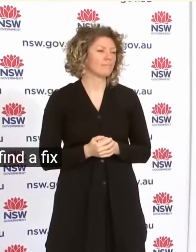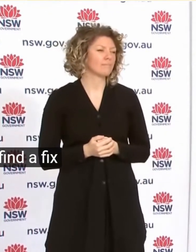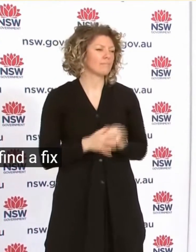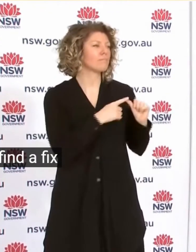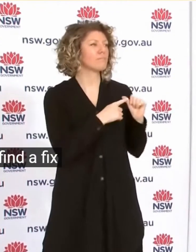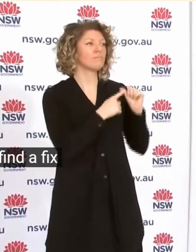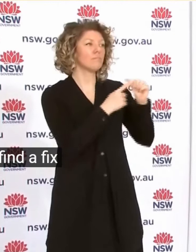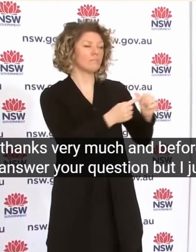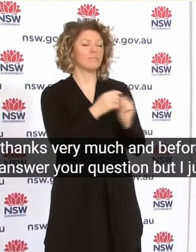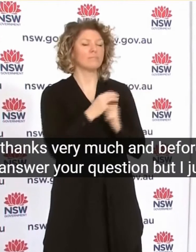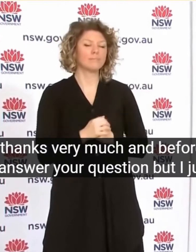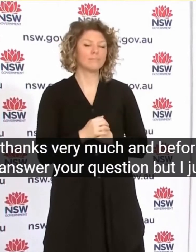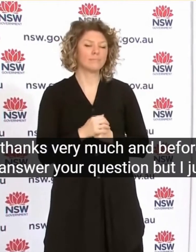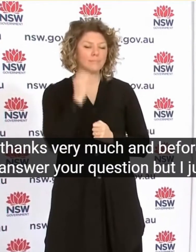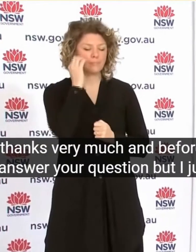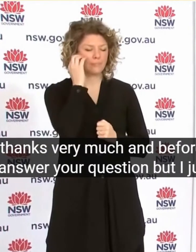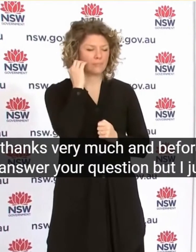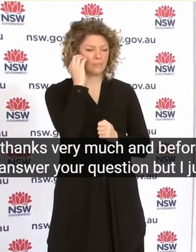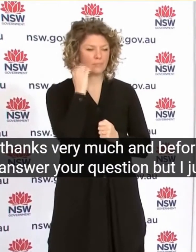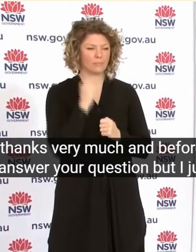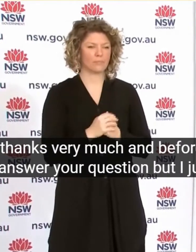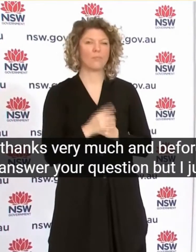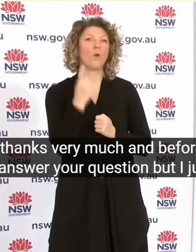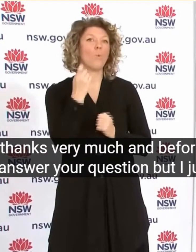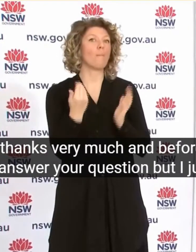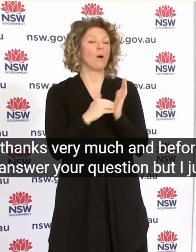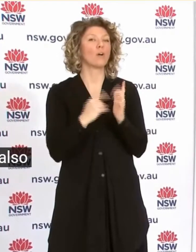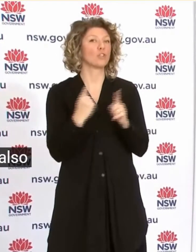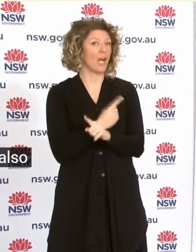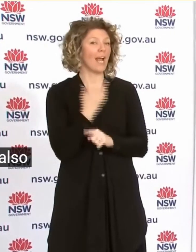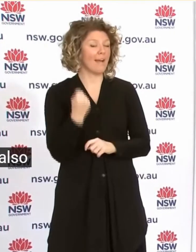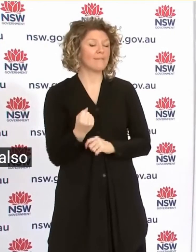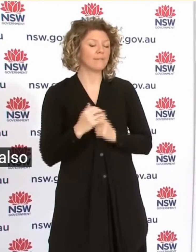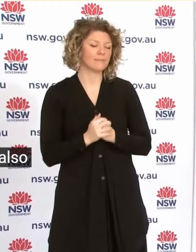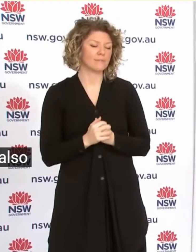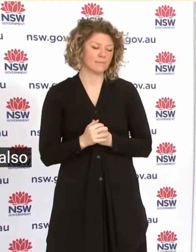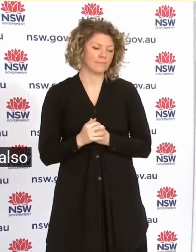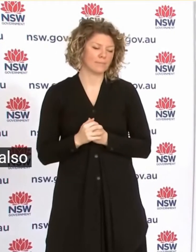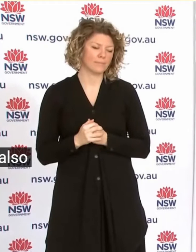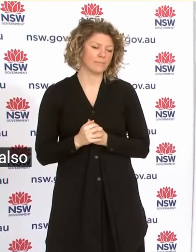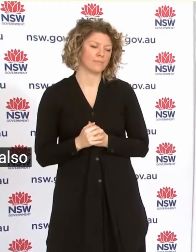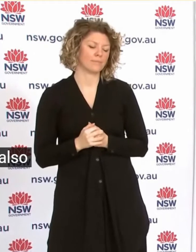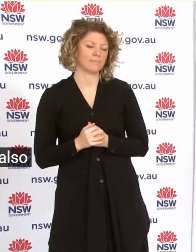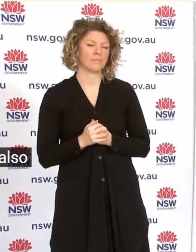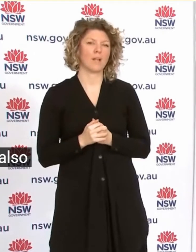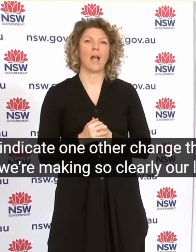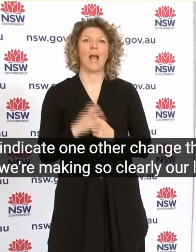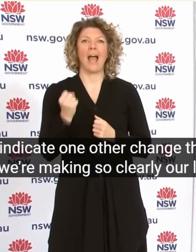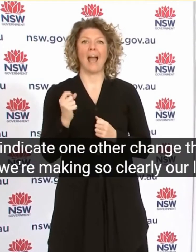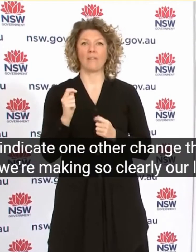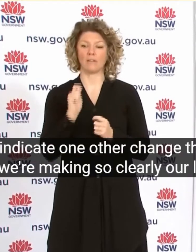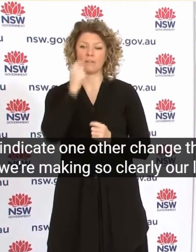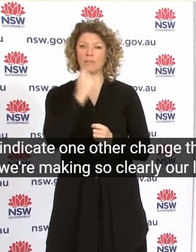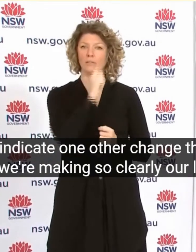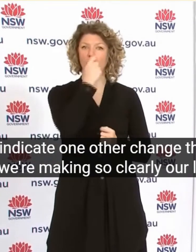Answer Your Question Could I Just Also Indicate One Other Change That We're Making So Clearly Our Laboratory Testing Turn